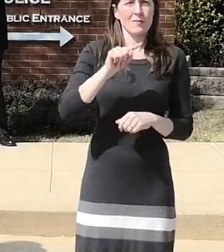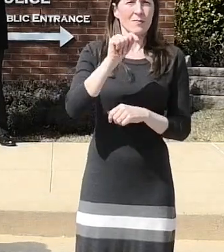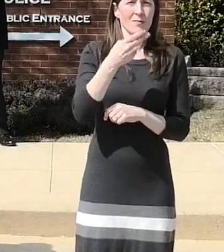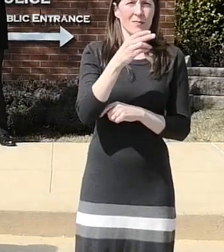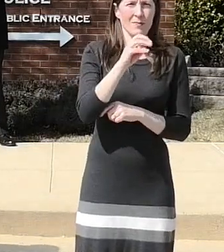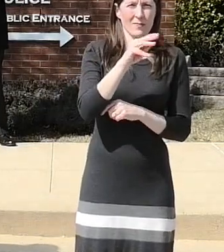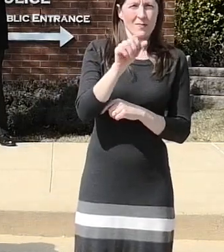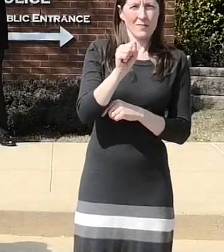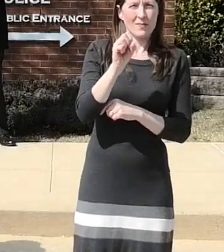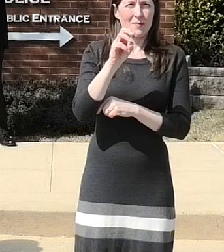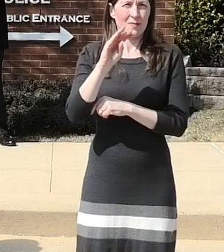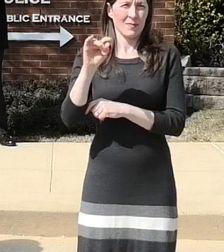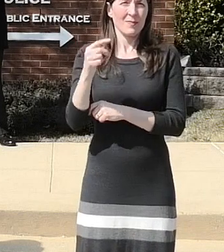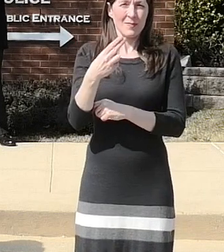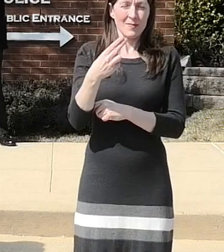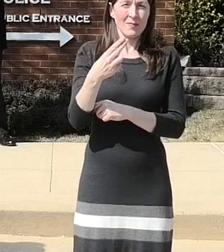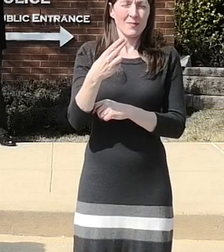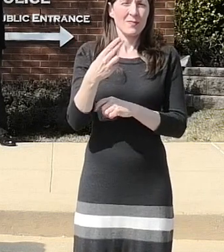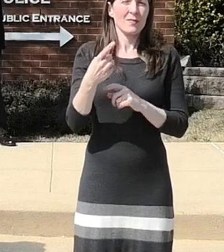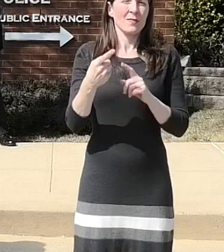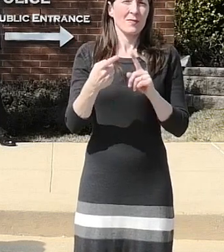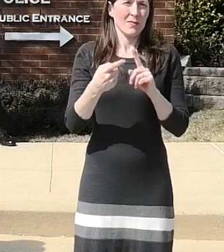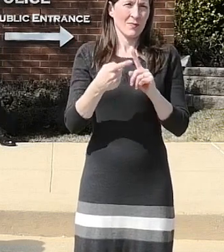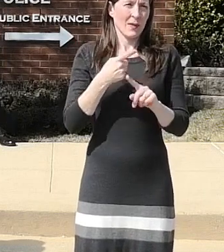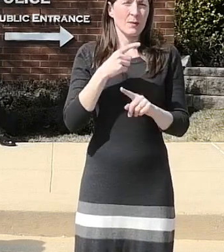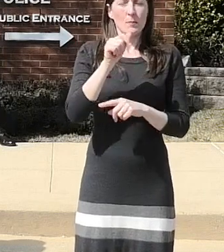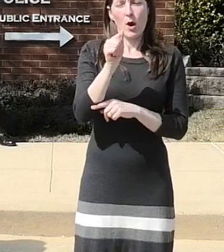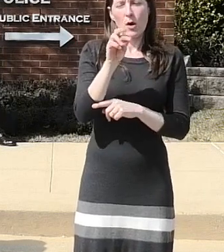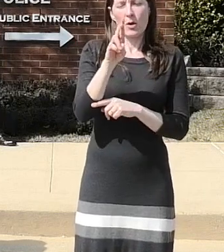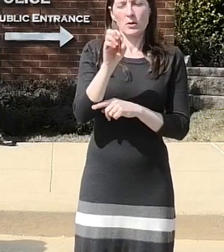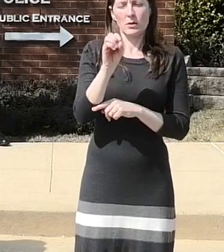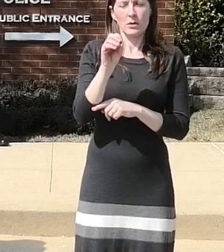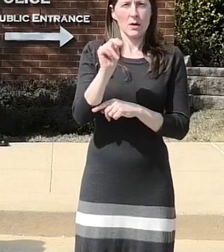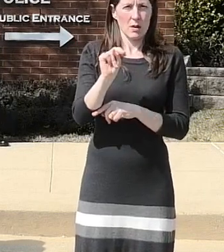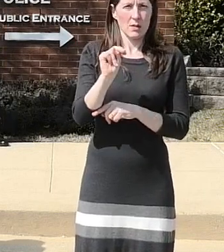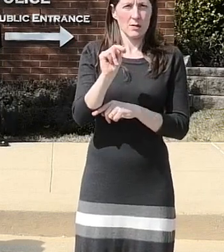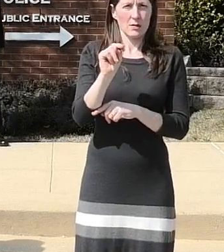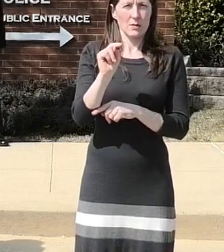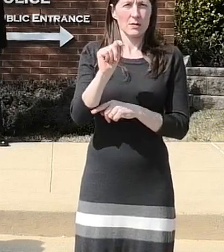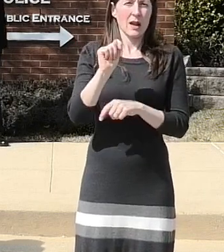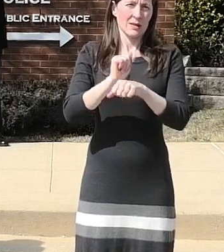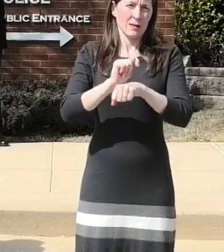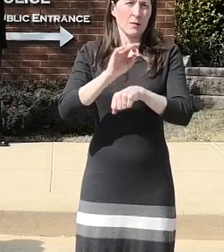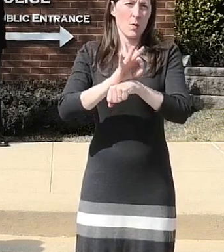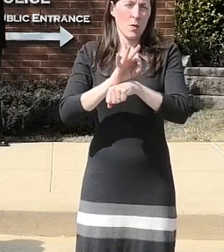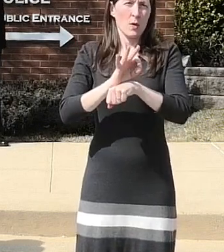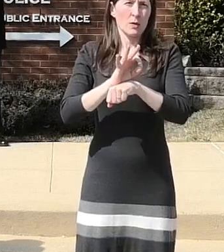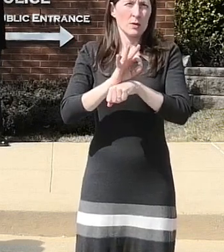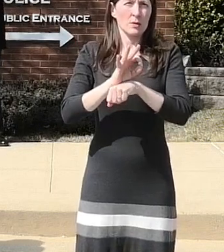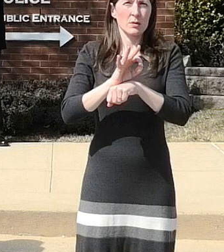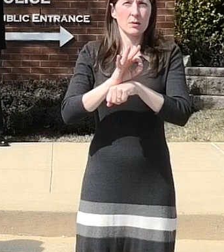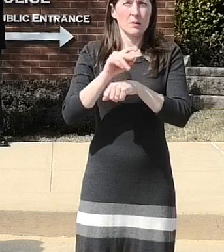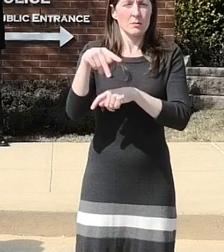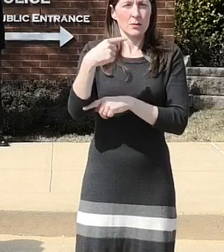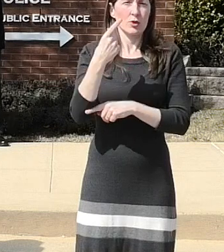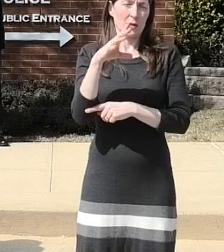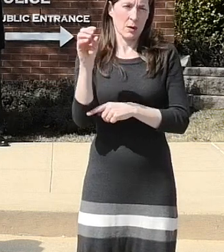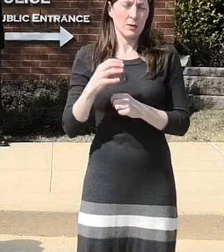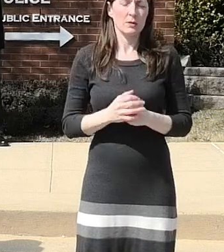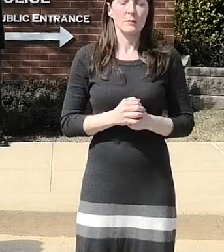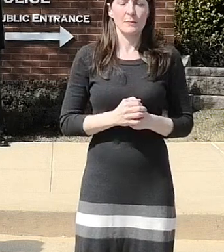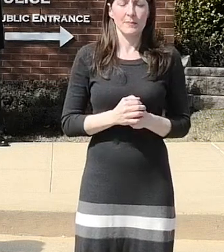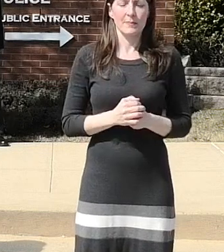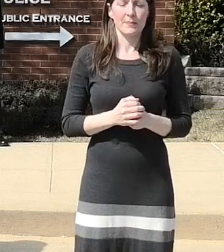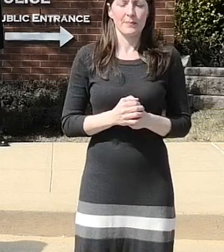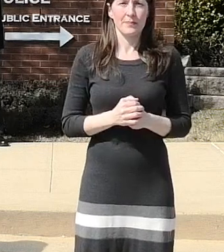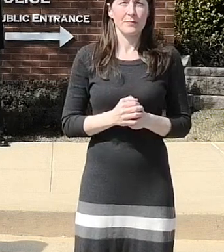with prince georgia's county police department uh arson task force um the question was uh how